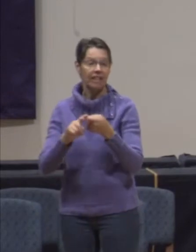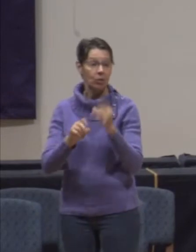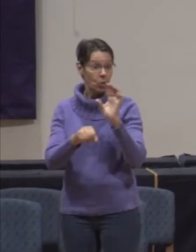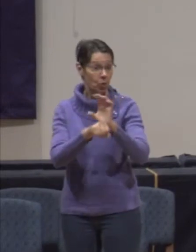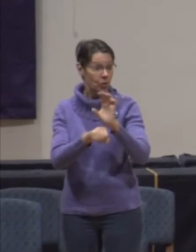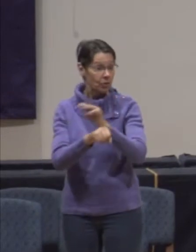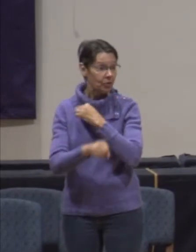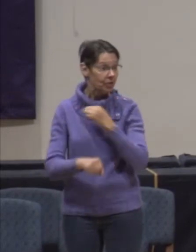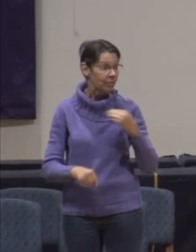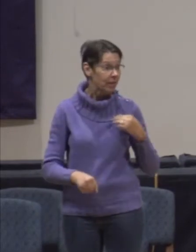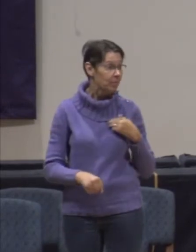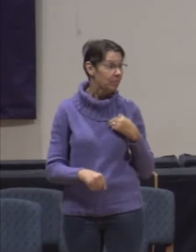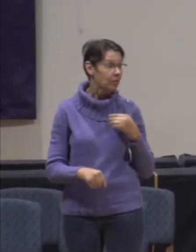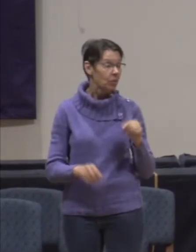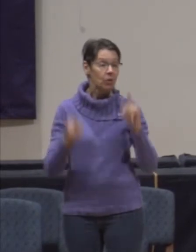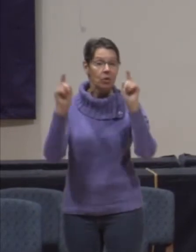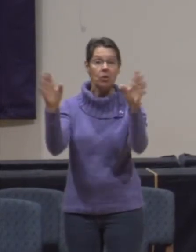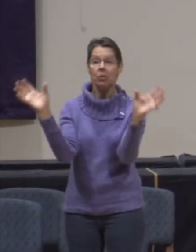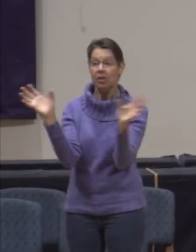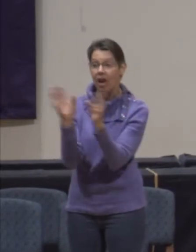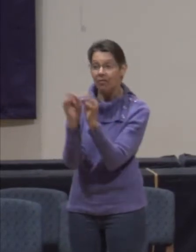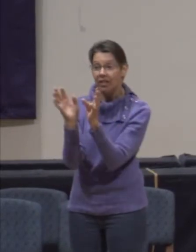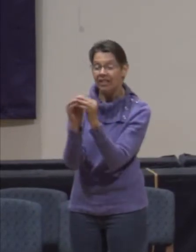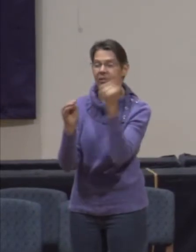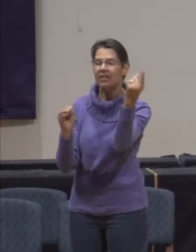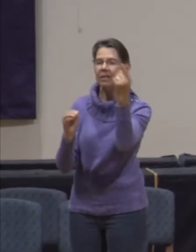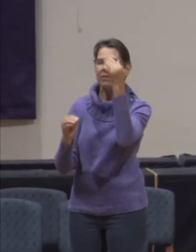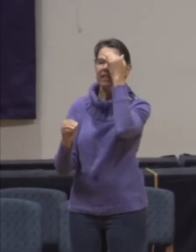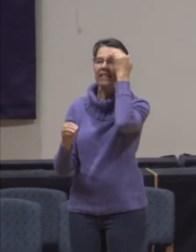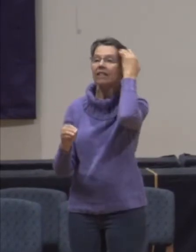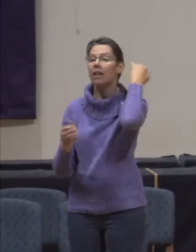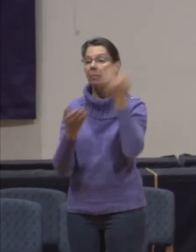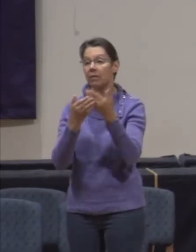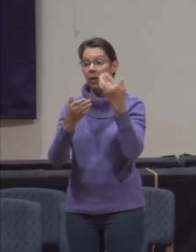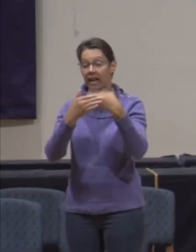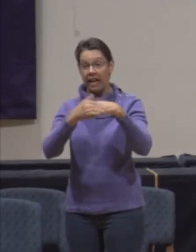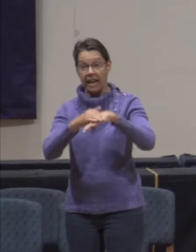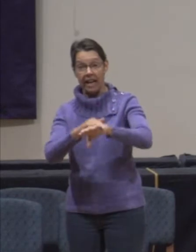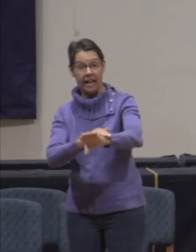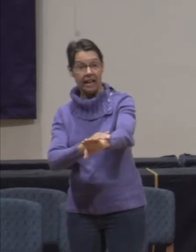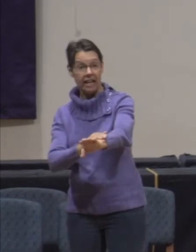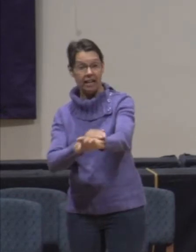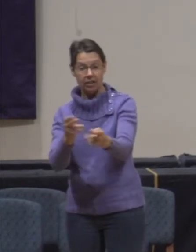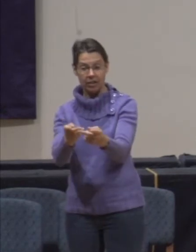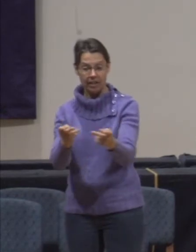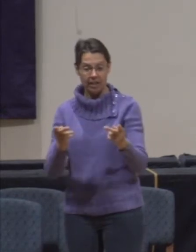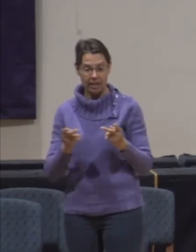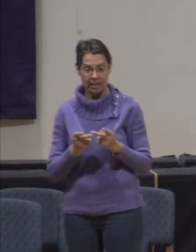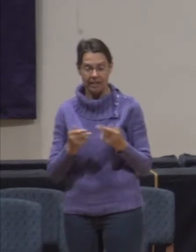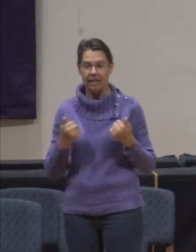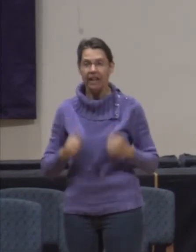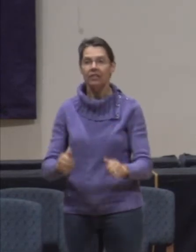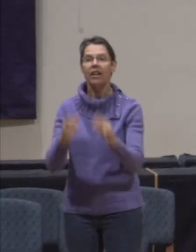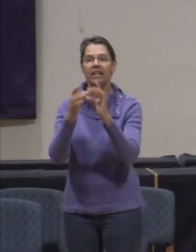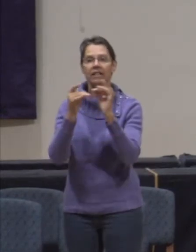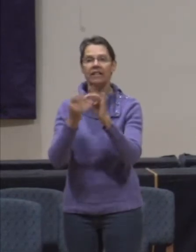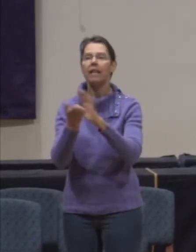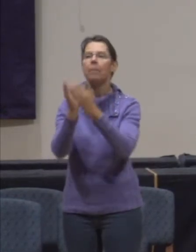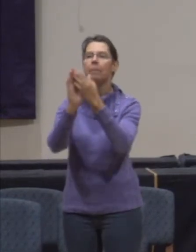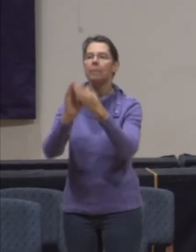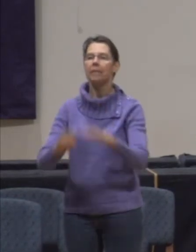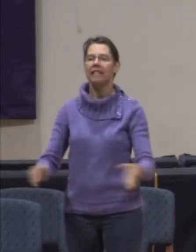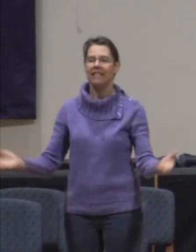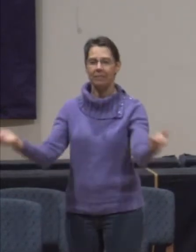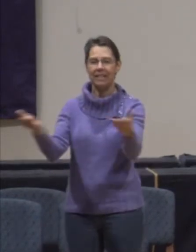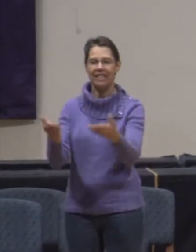to go to a conference or somewhere else. Before I enter the threshold of a place that I go, I try to say, peace be unto this place.